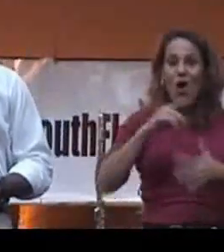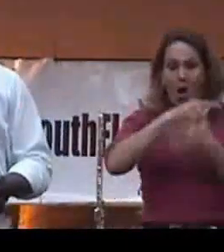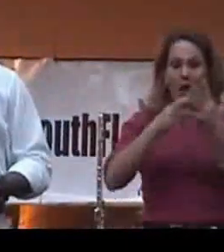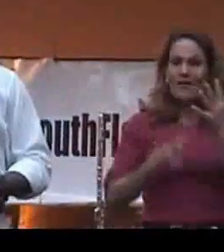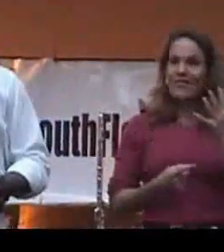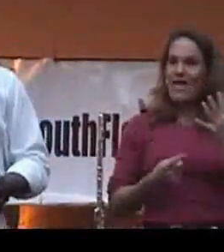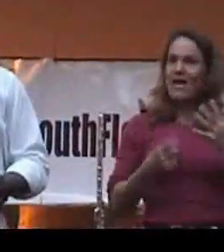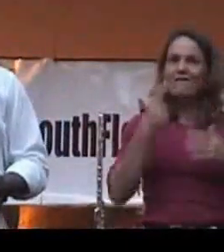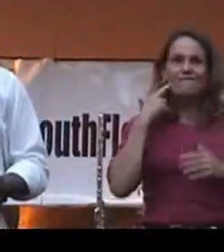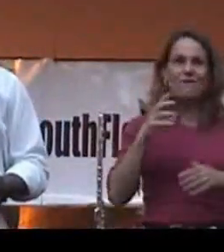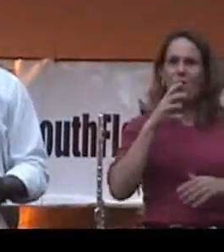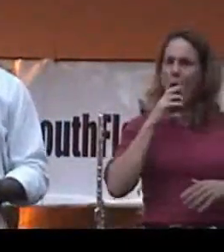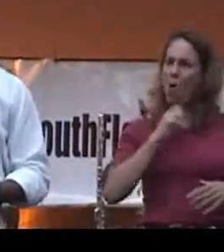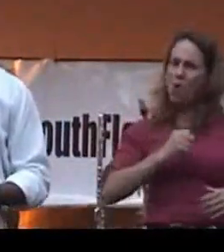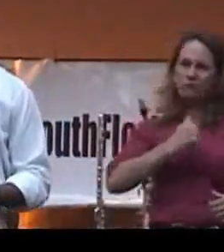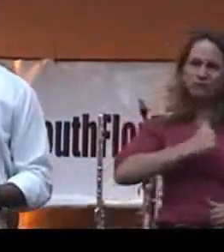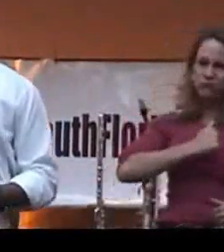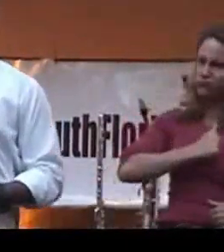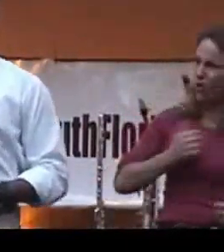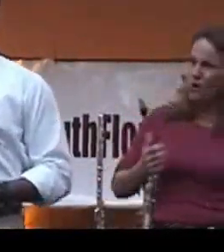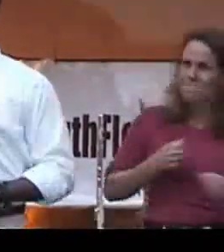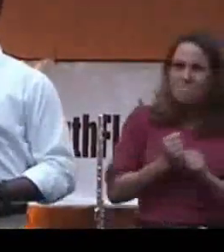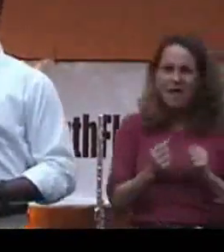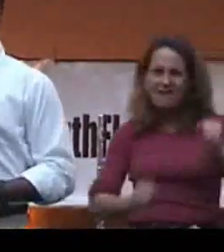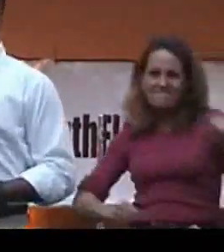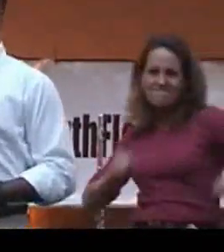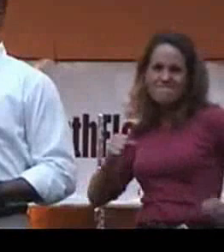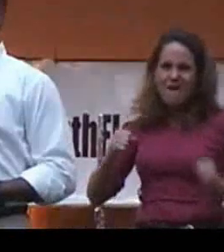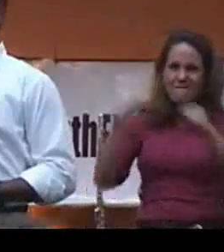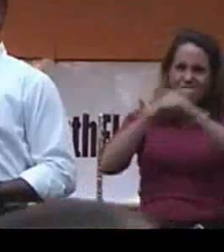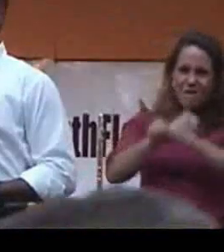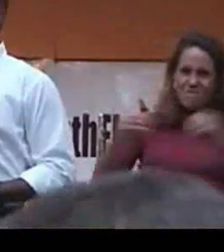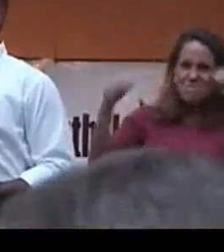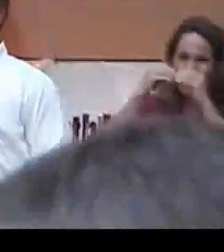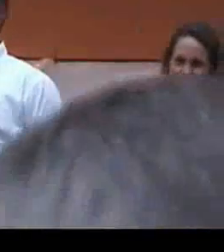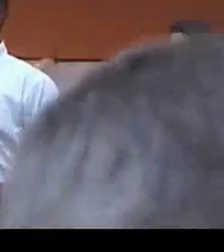that does is for an old paratrooper, just makes him dig his heels in even more.